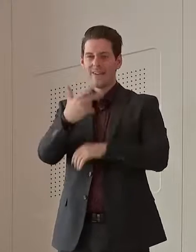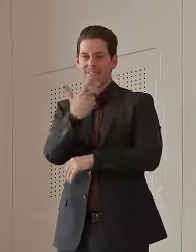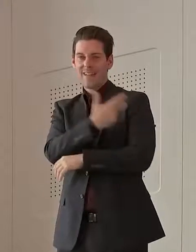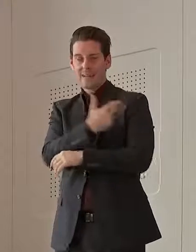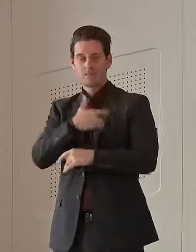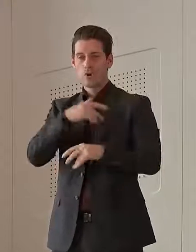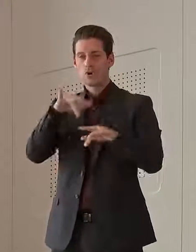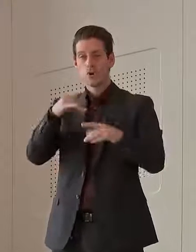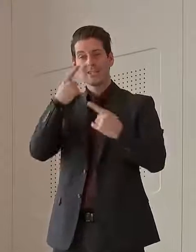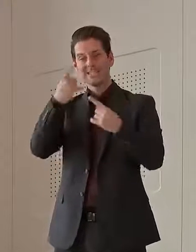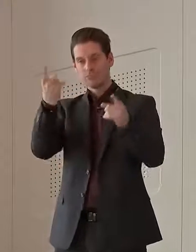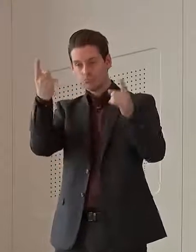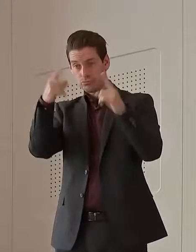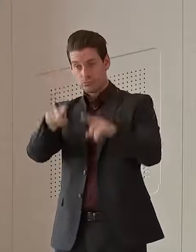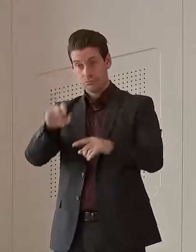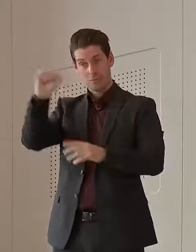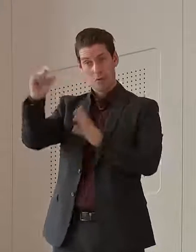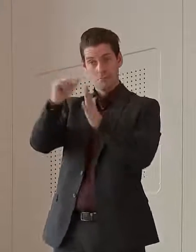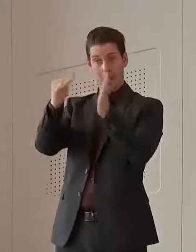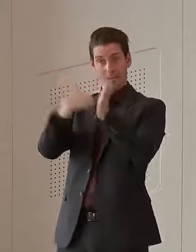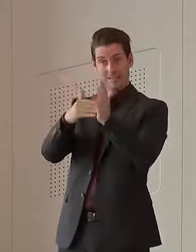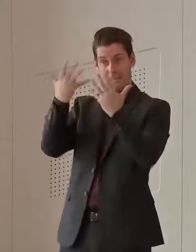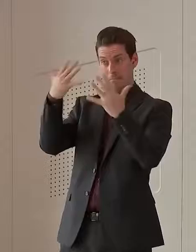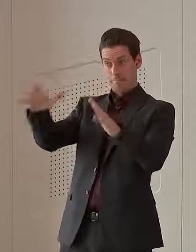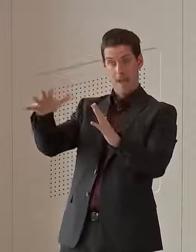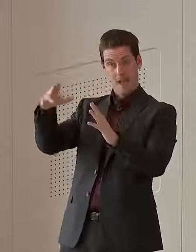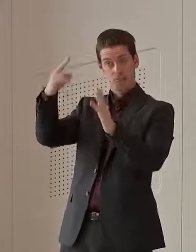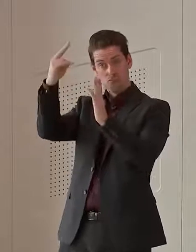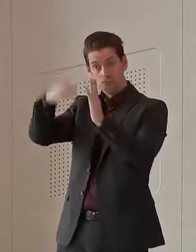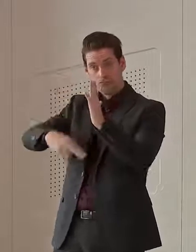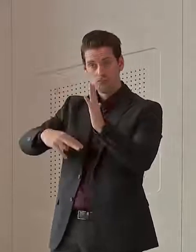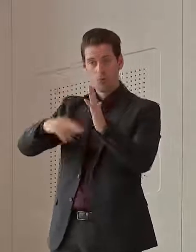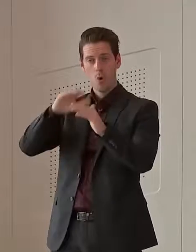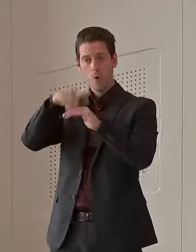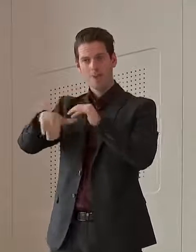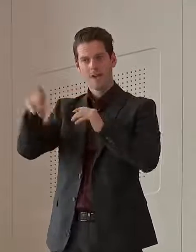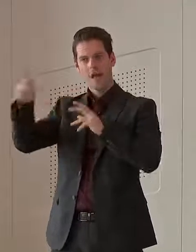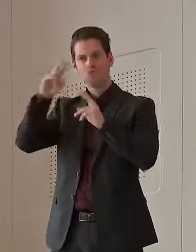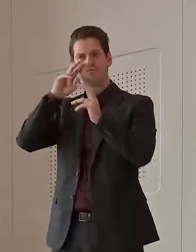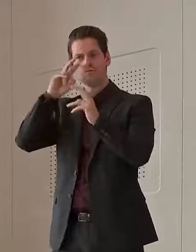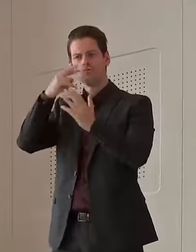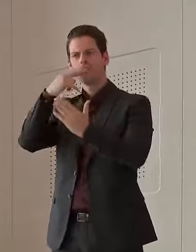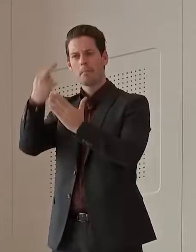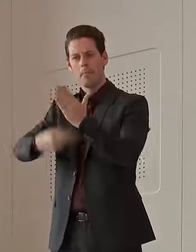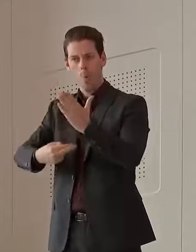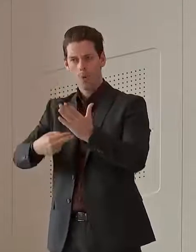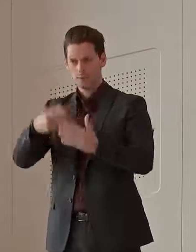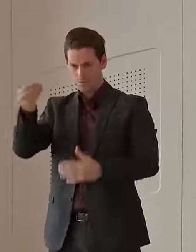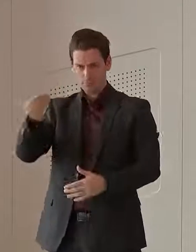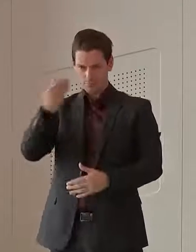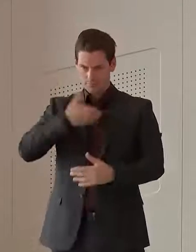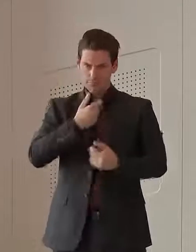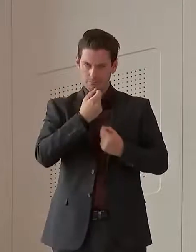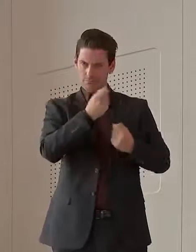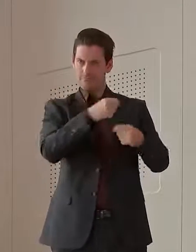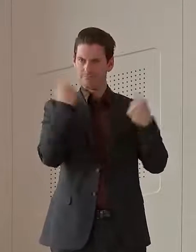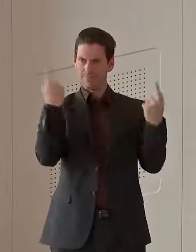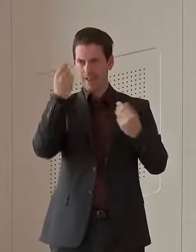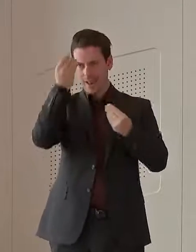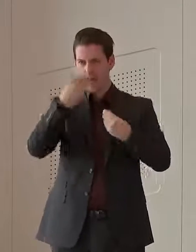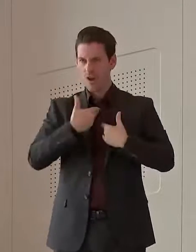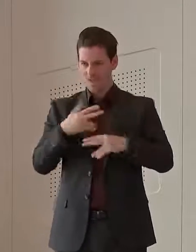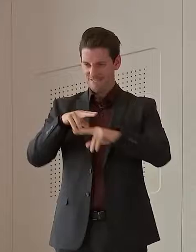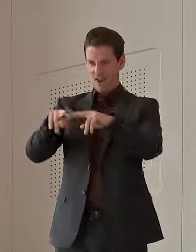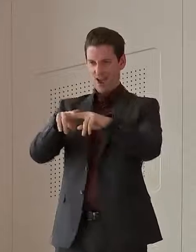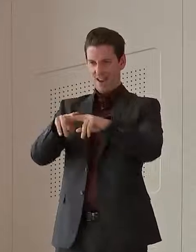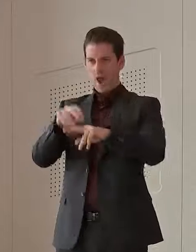you know, apparently the Prime Minister's seen the modelling. Share it with us. You know, don't just drop it on the Friday morning. How about send it out now, so we can all have a look at it?